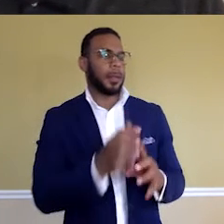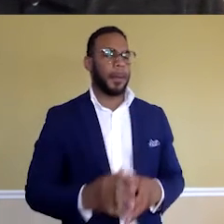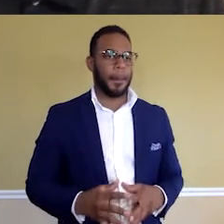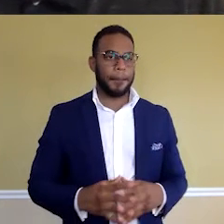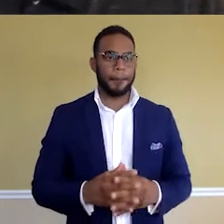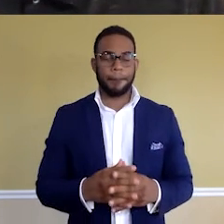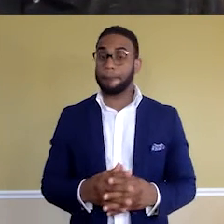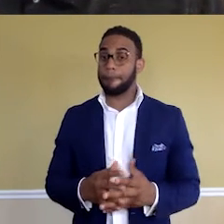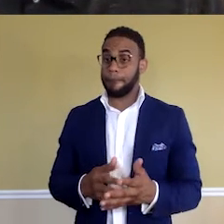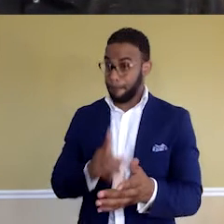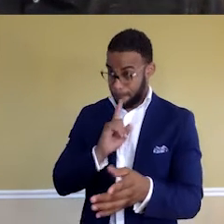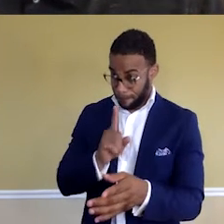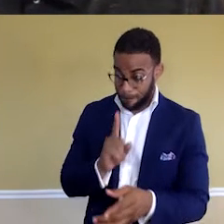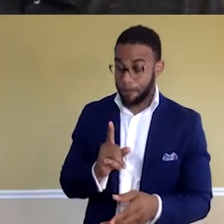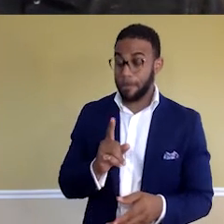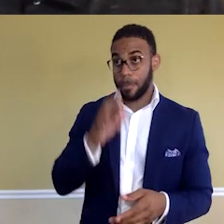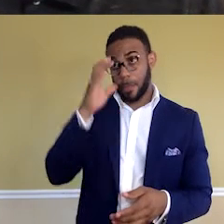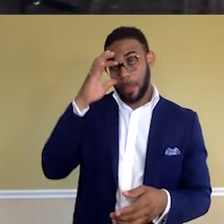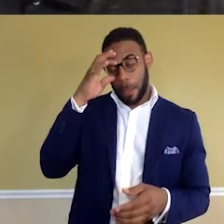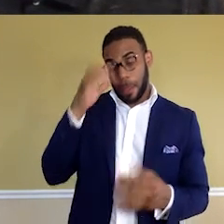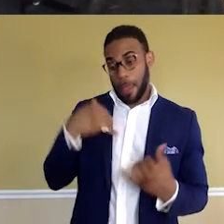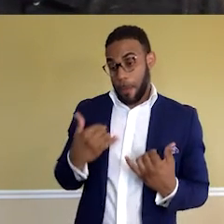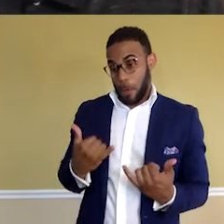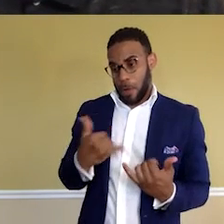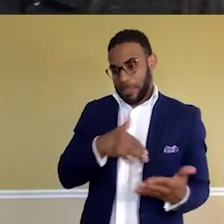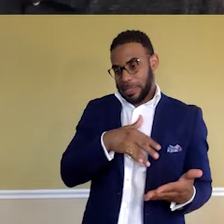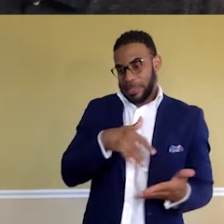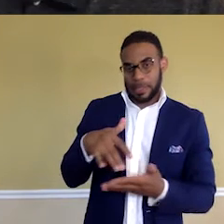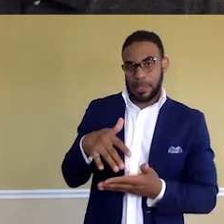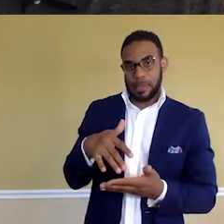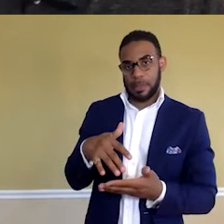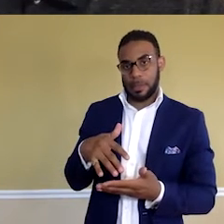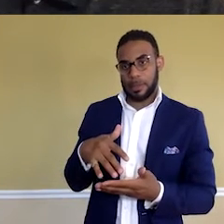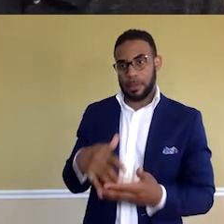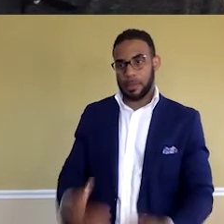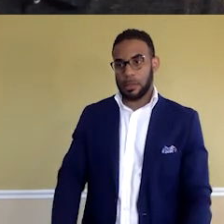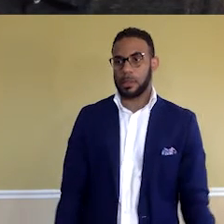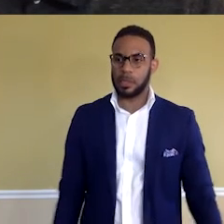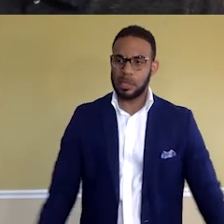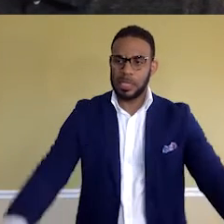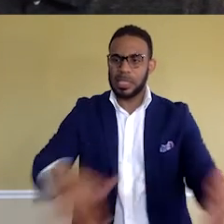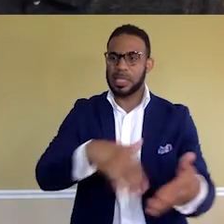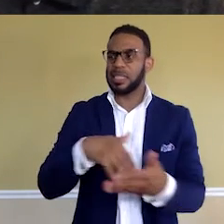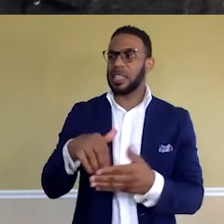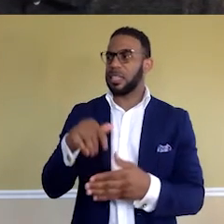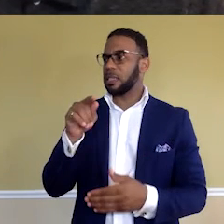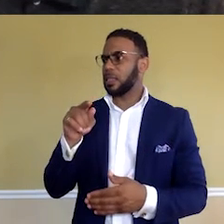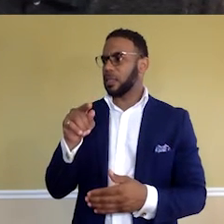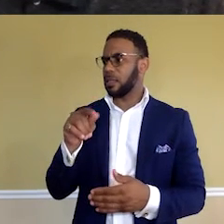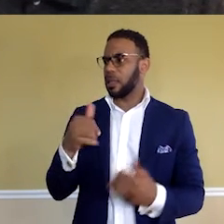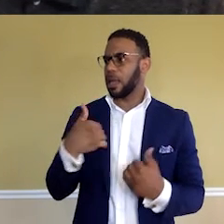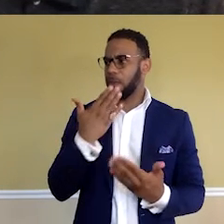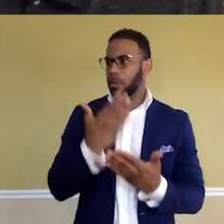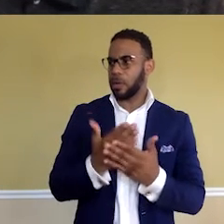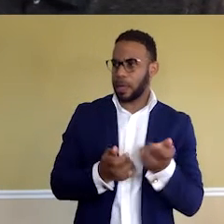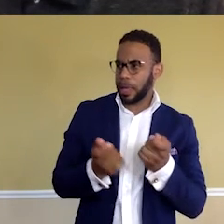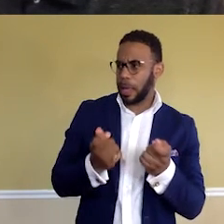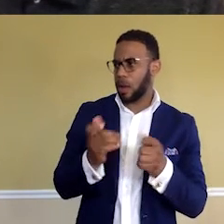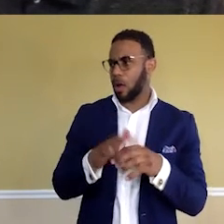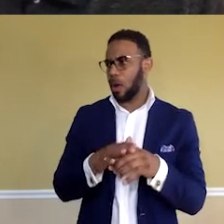Sure. Well, like I said, I'm currently studying and have a good handle on web development.